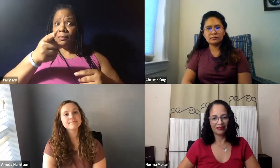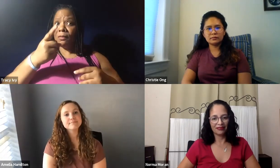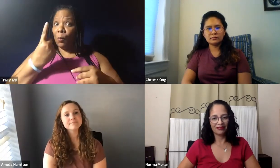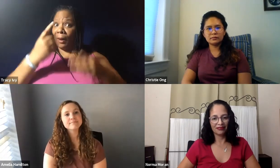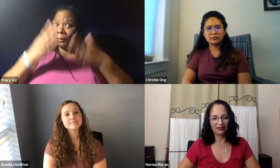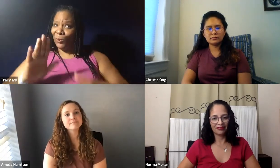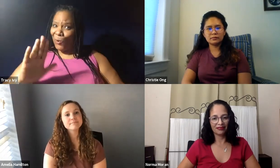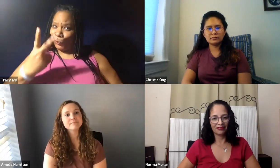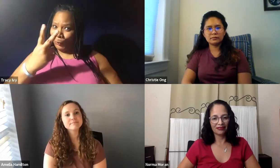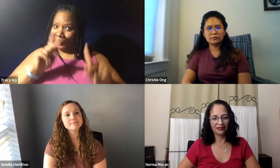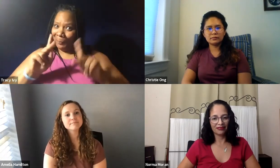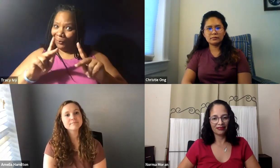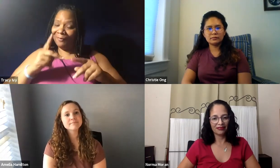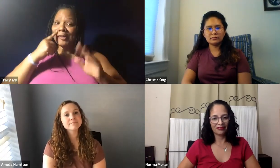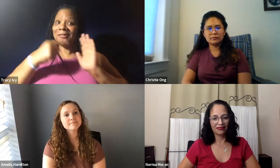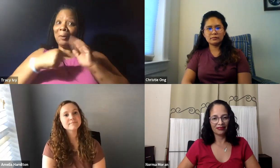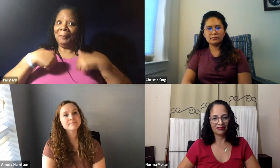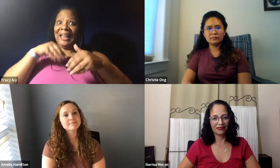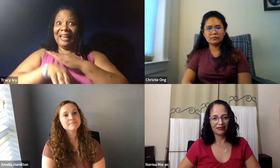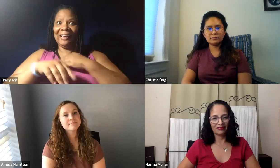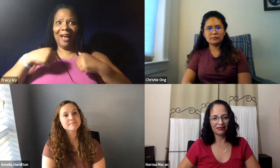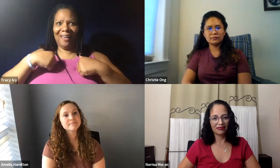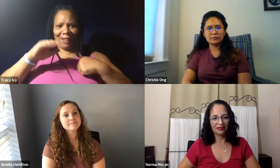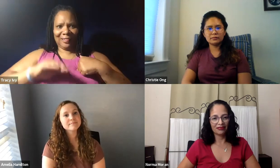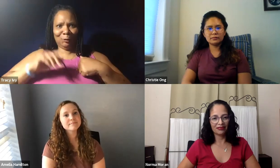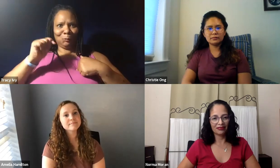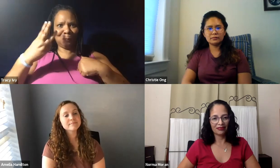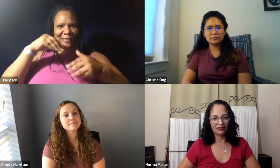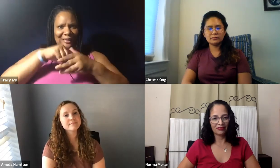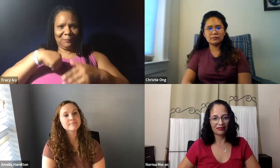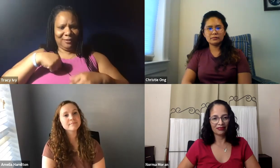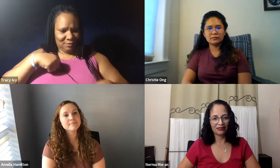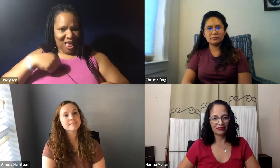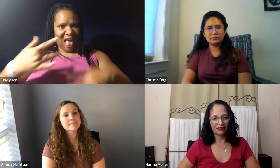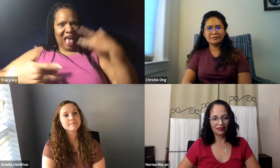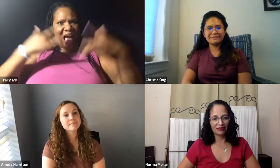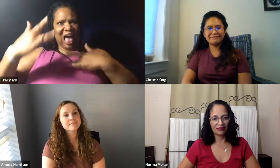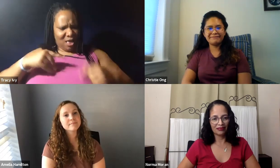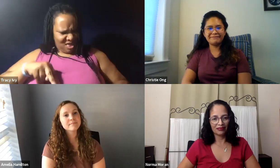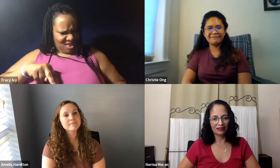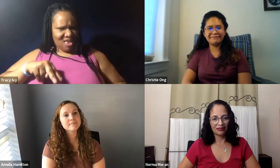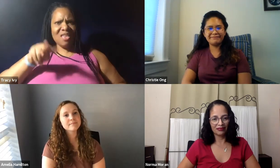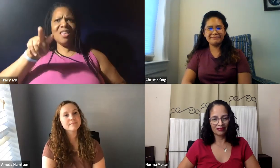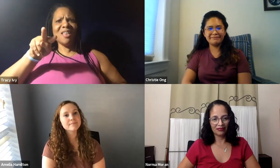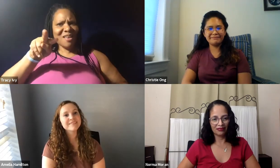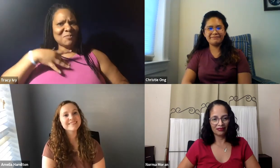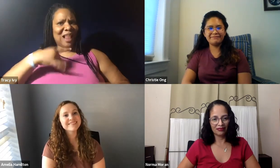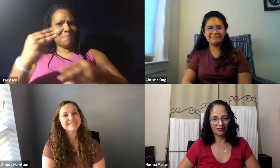lead you to in the rest of your life. Maybe you'll end up being a manager. For me, I came and I was like, I've got a little Tracy